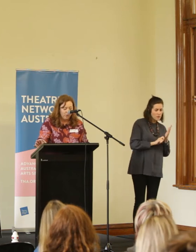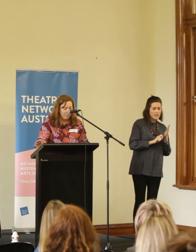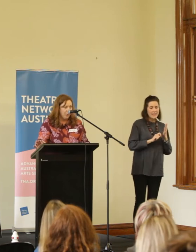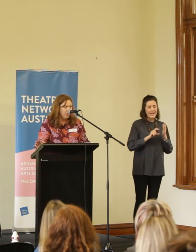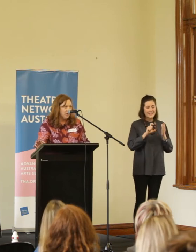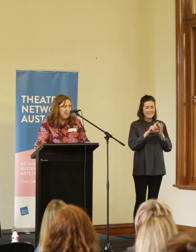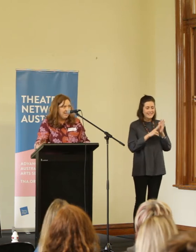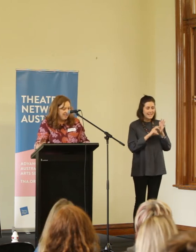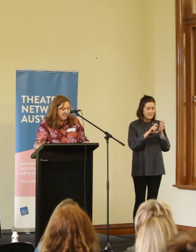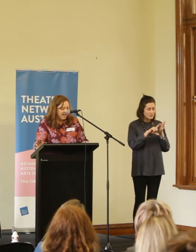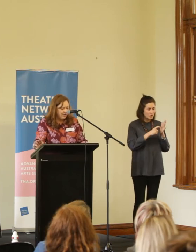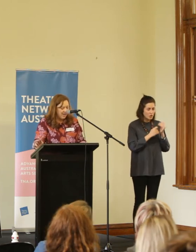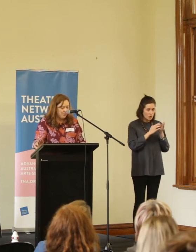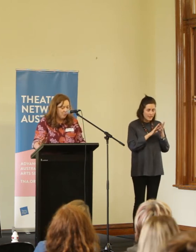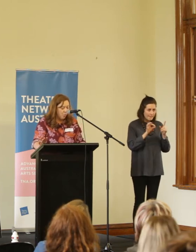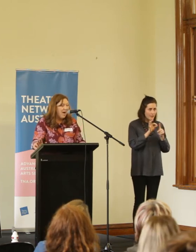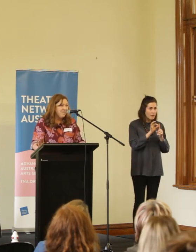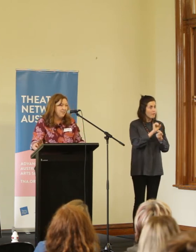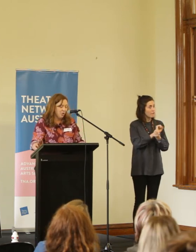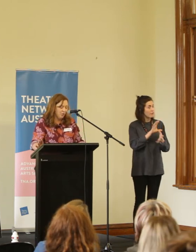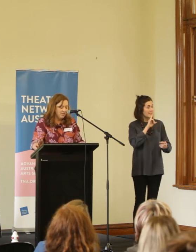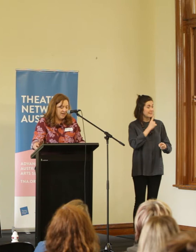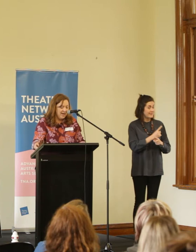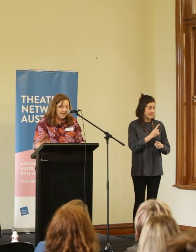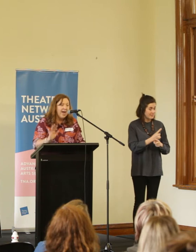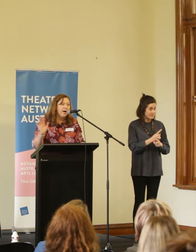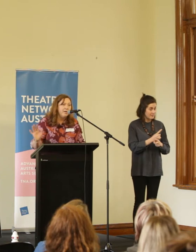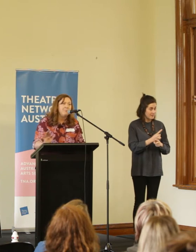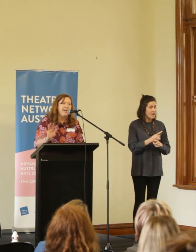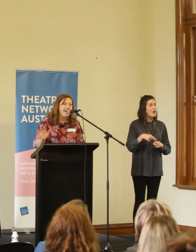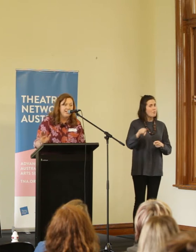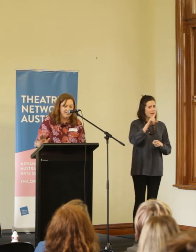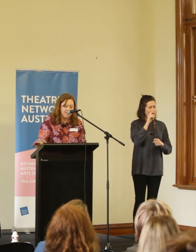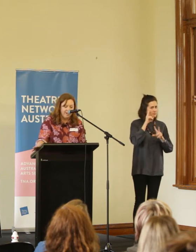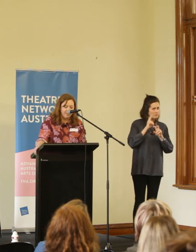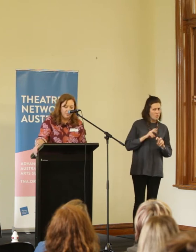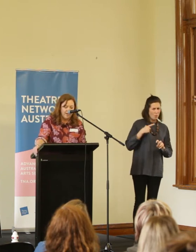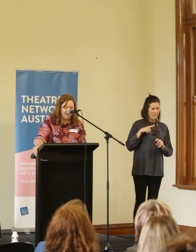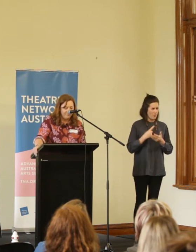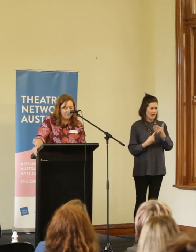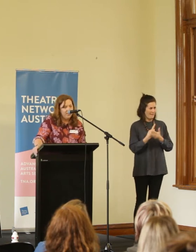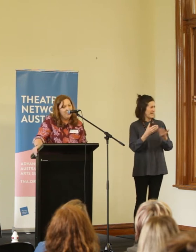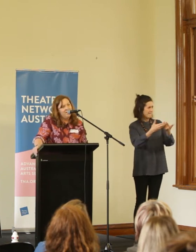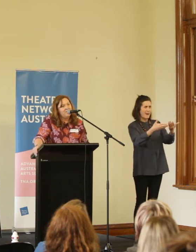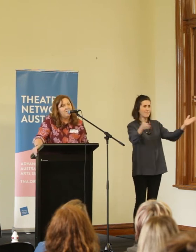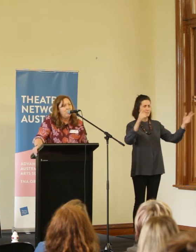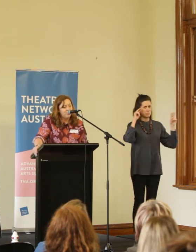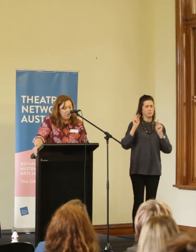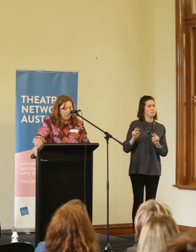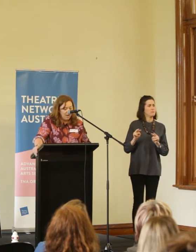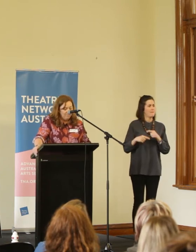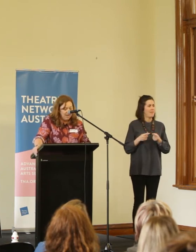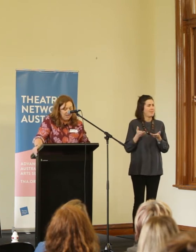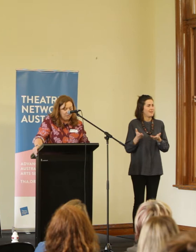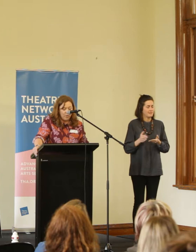which all emerge in an interrogation of why this occurred and how it played out in the public arena. There are